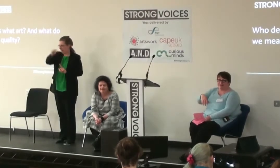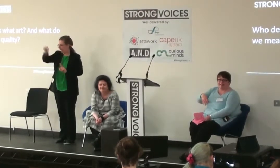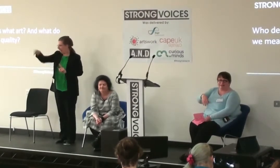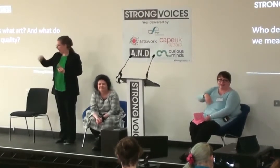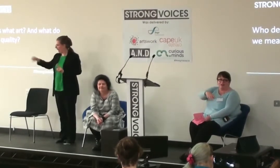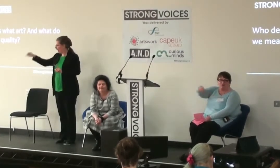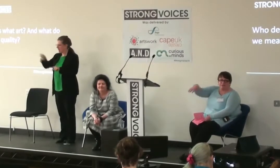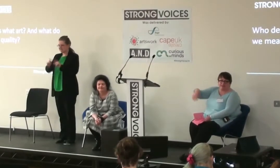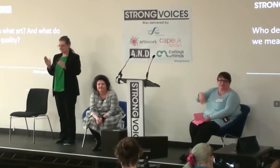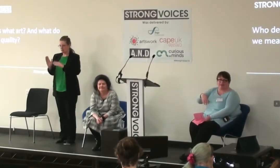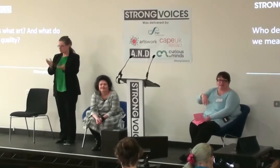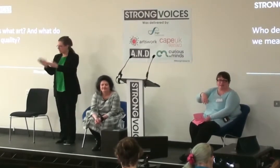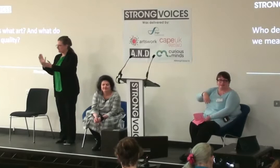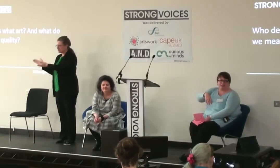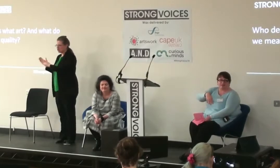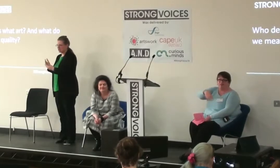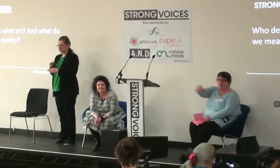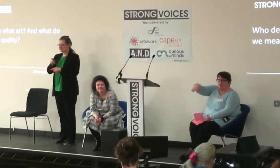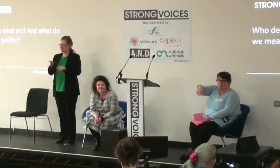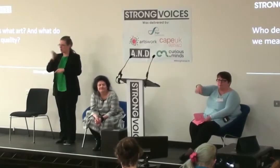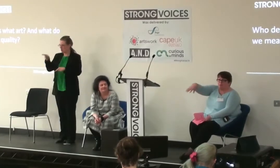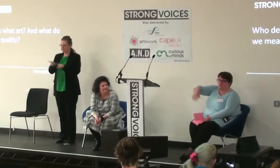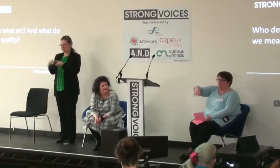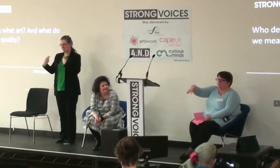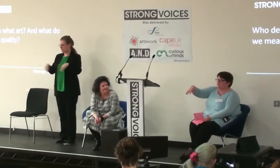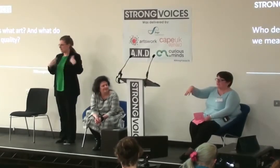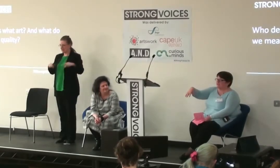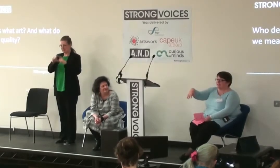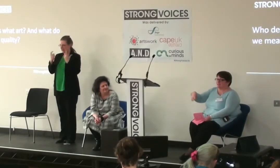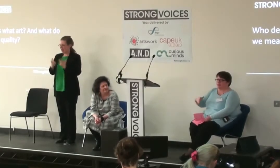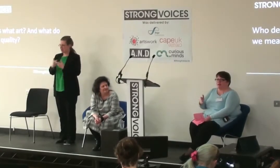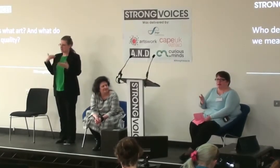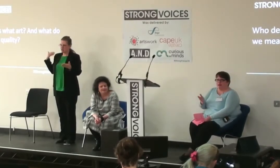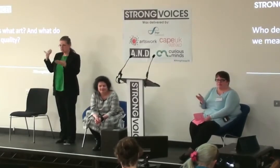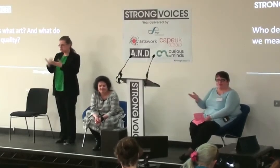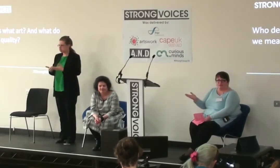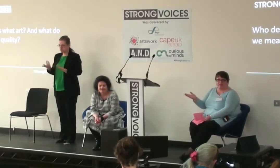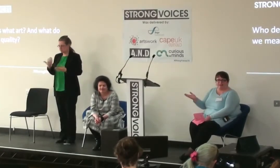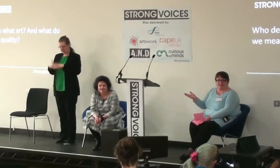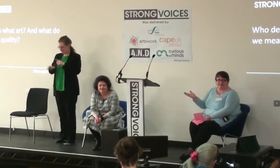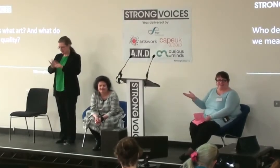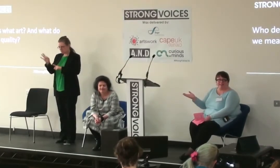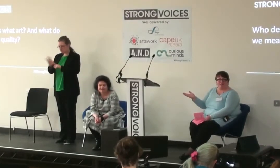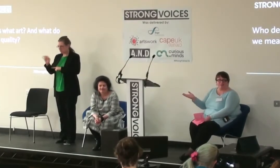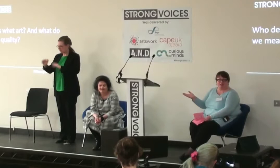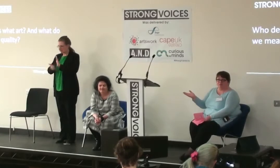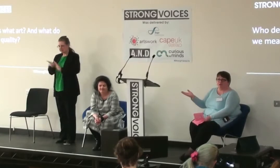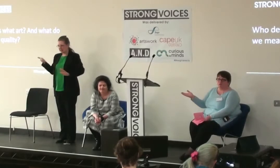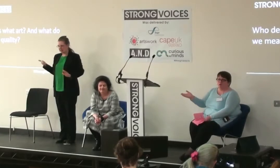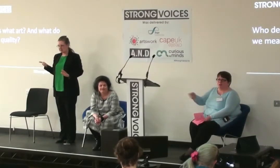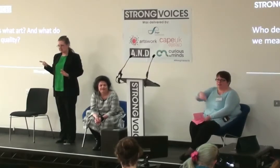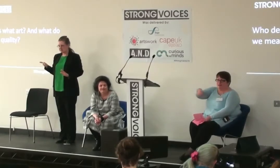anywhere they can go to the same dance class for months and months and years and years without improving their skills